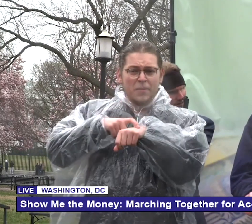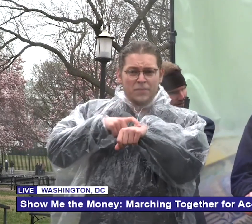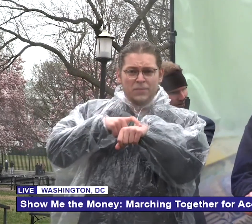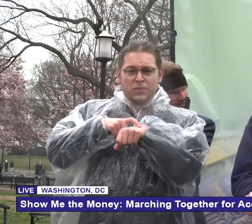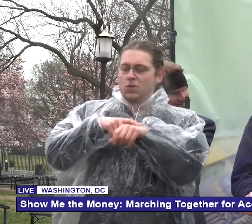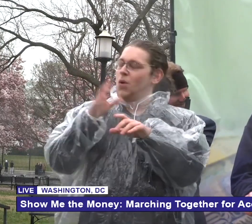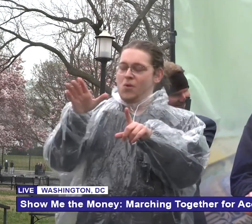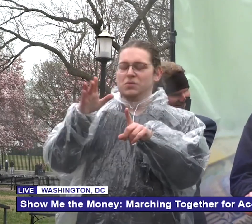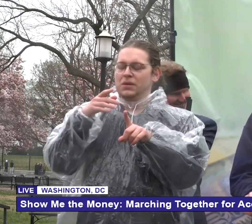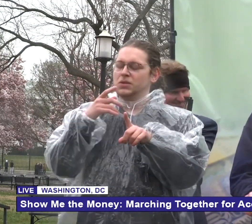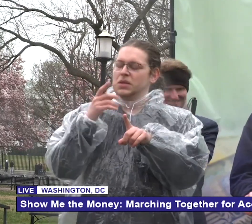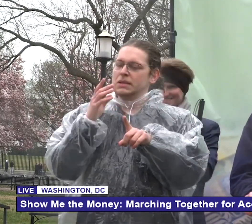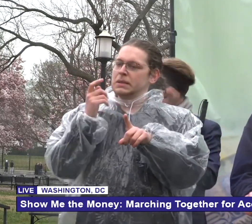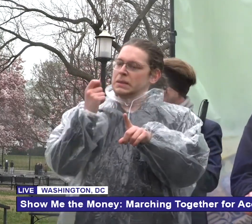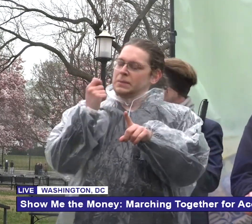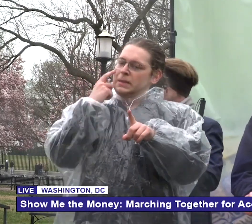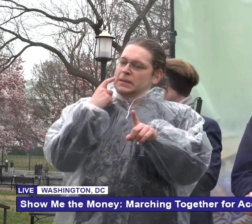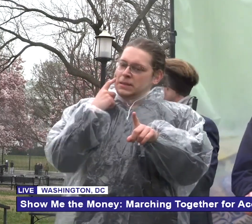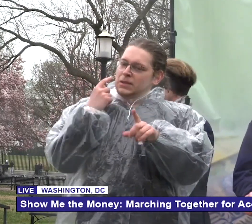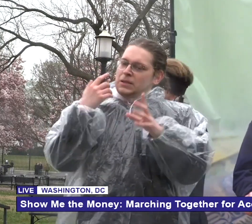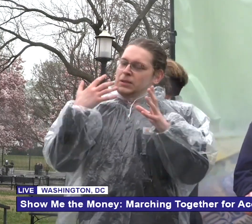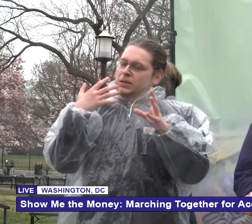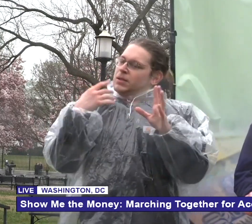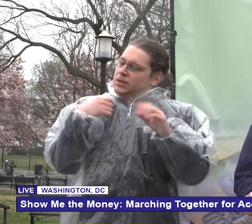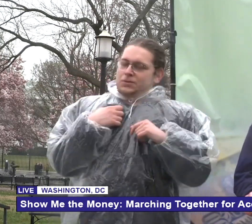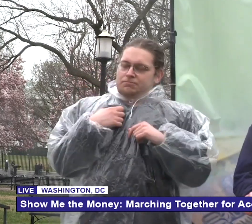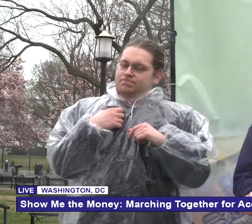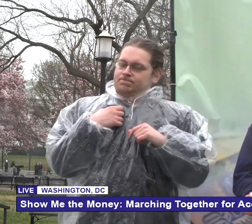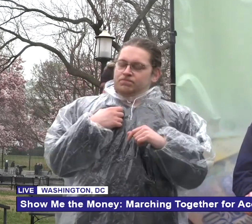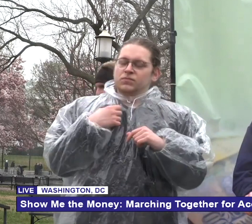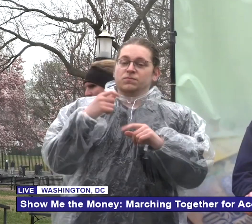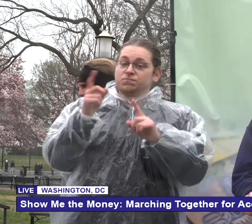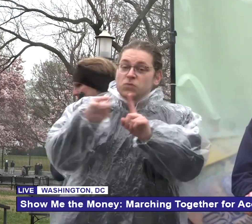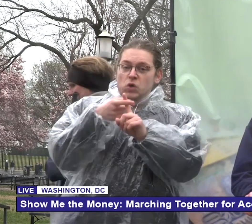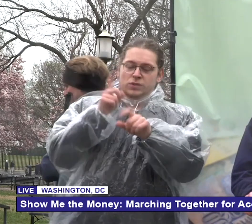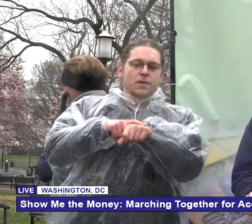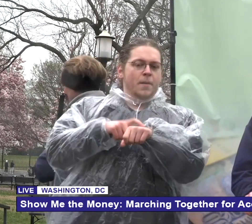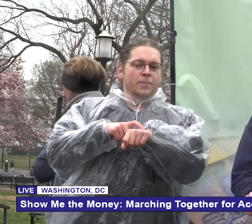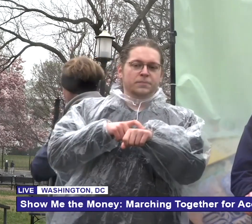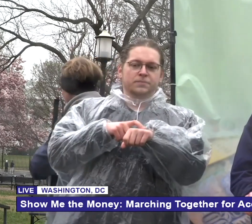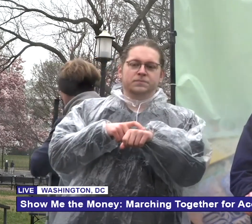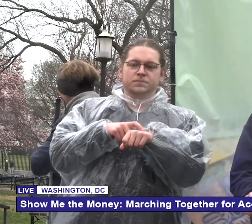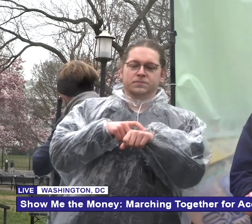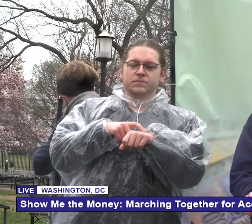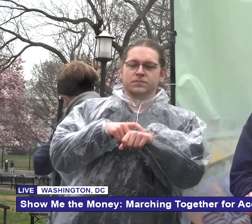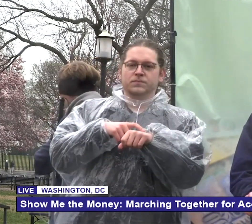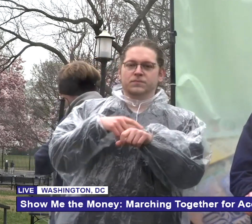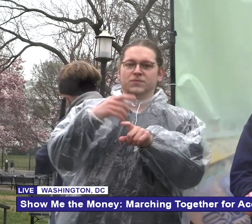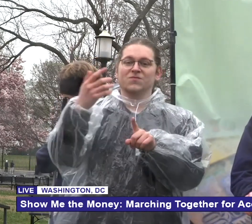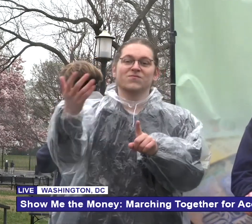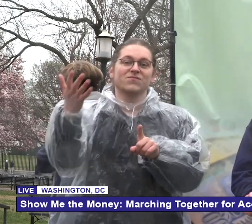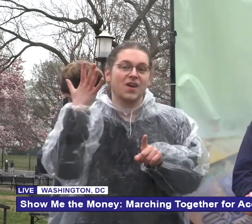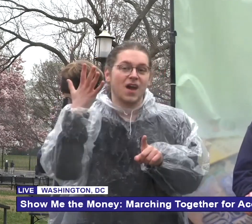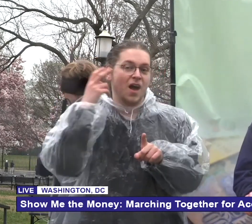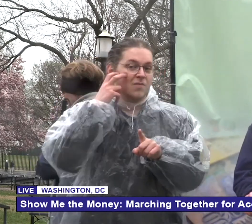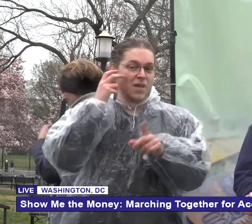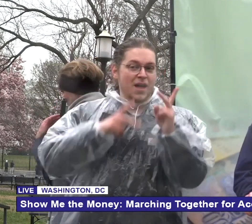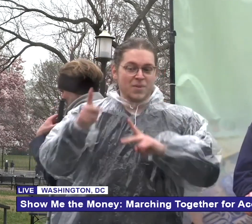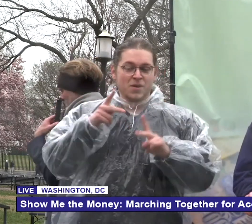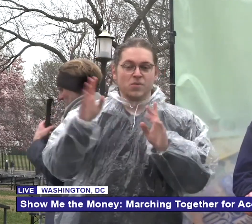whoo, it's going to choke me up a little. For the first time, five blind people